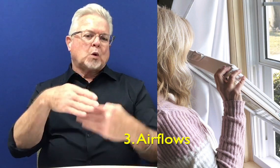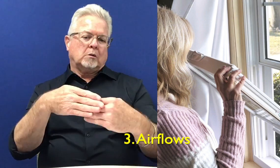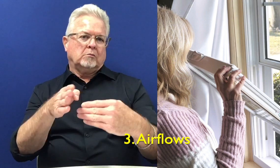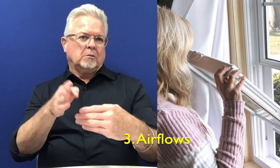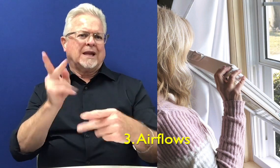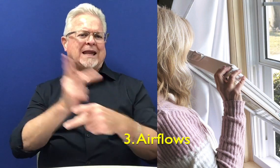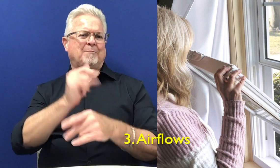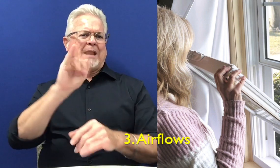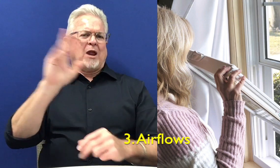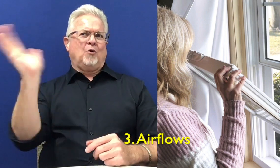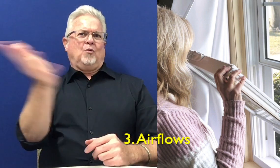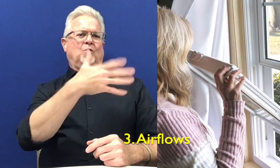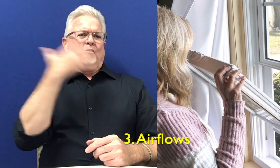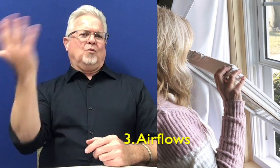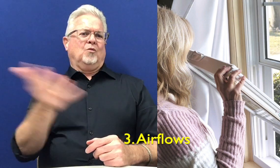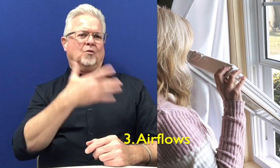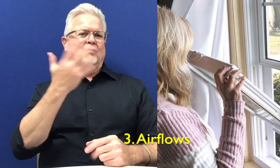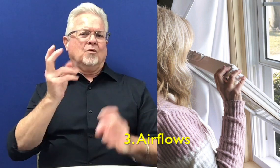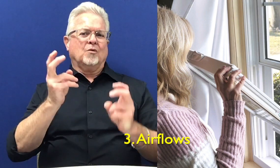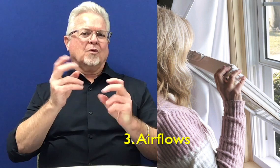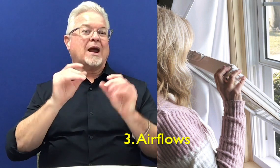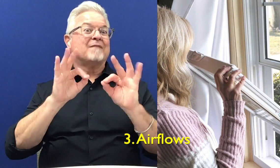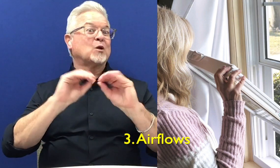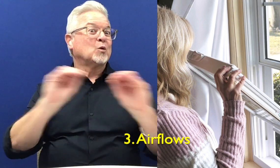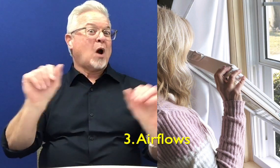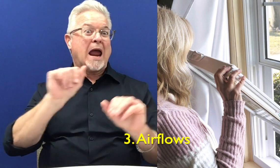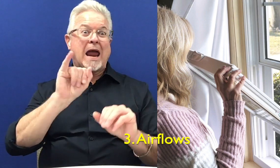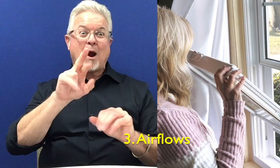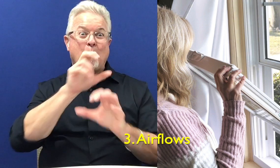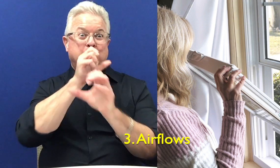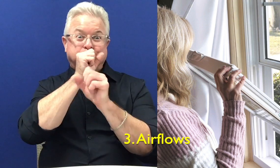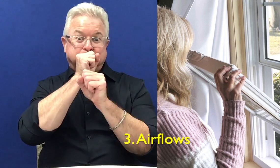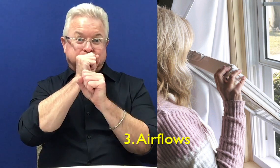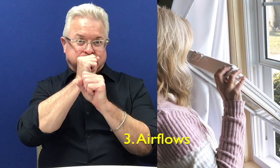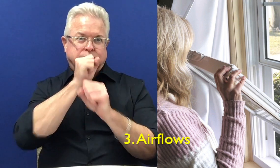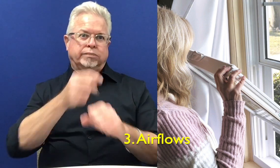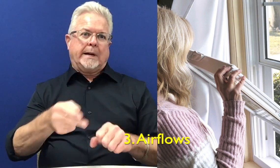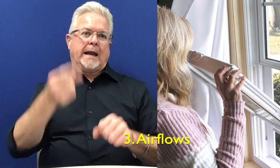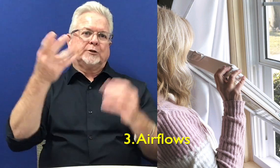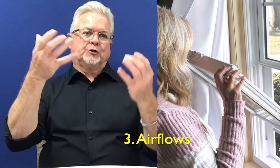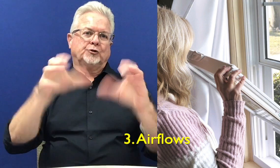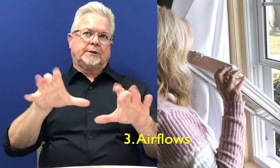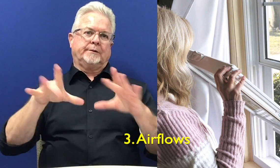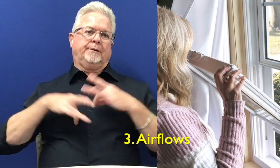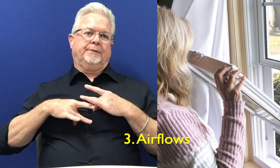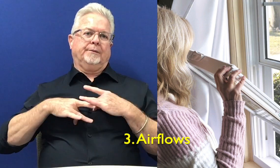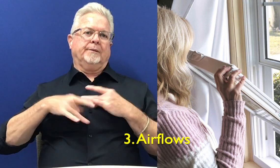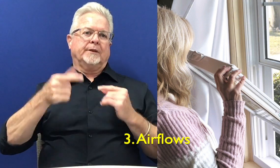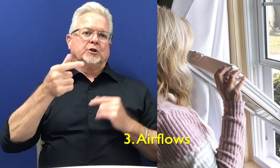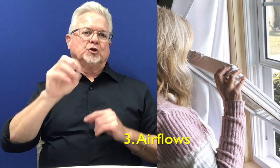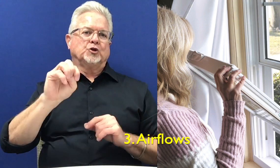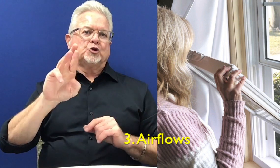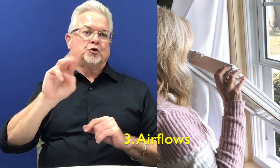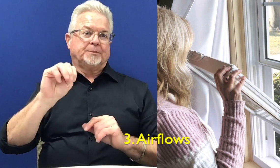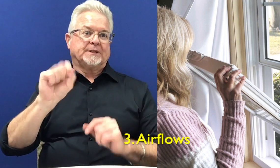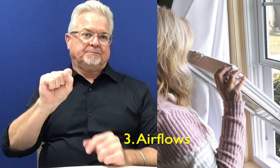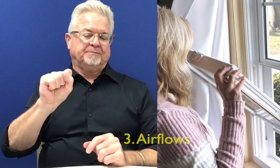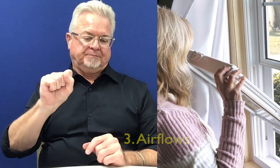windows a little bit or open the door a crack to have the air circulating. There's a higher chance of you getting sick